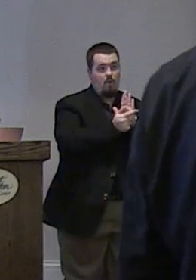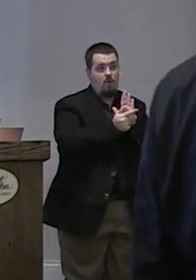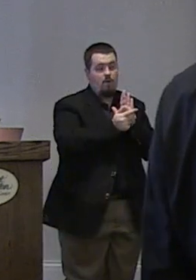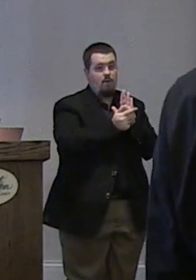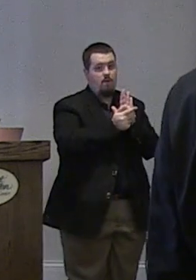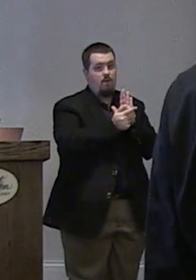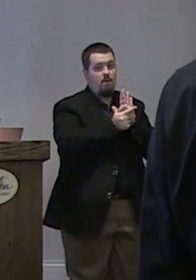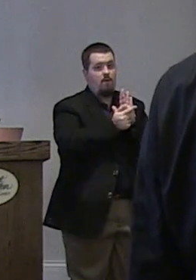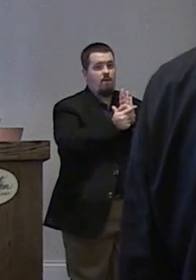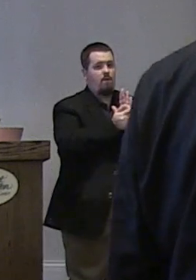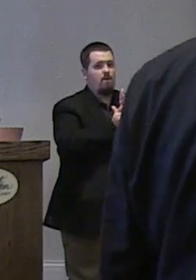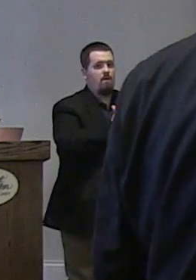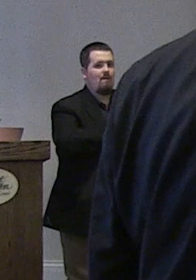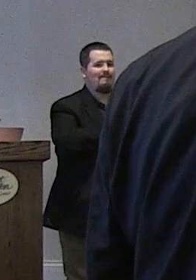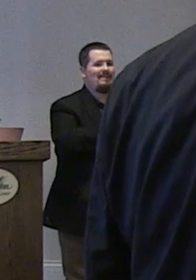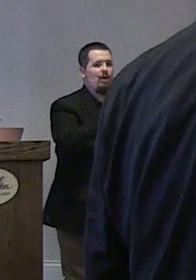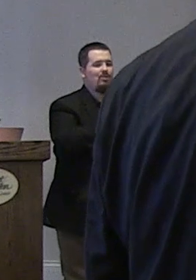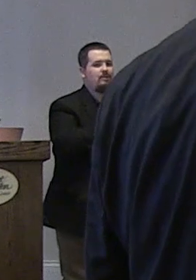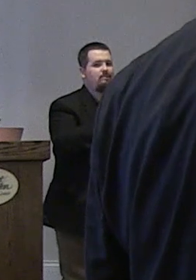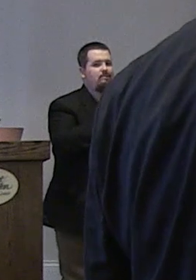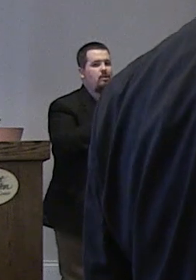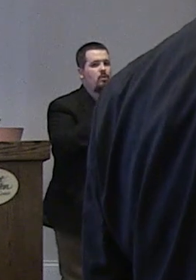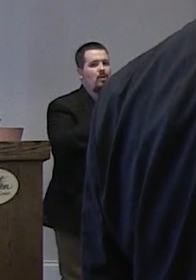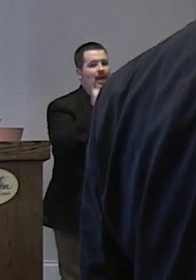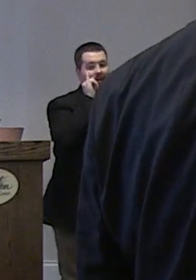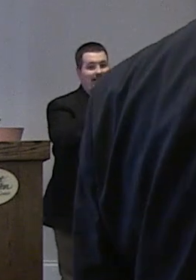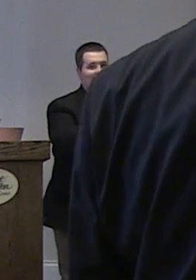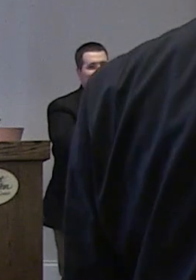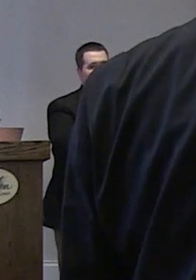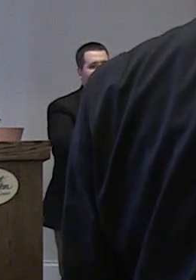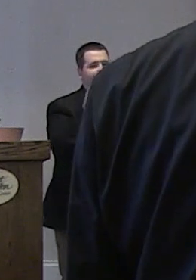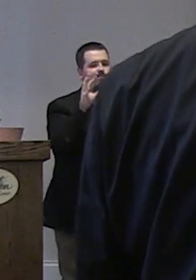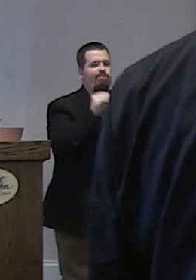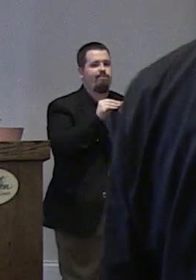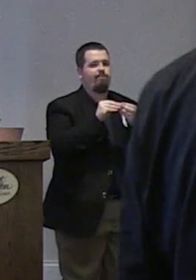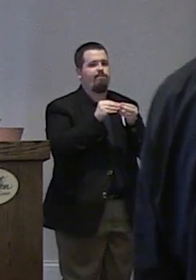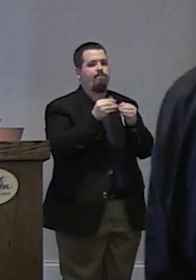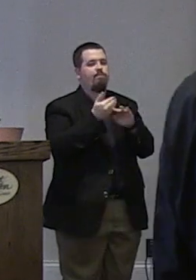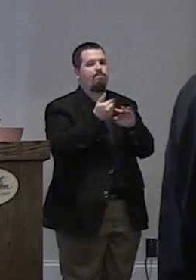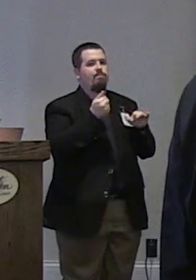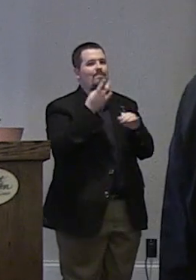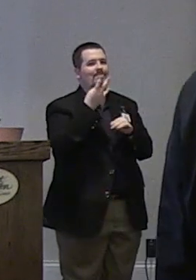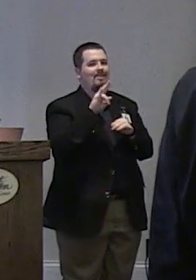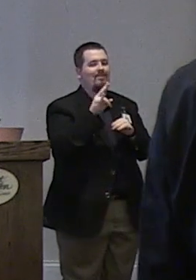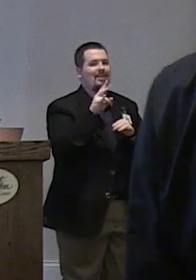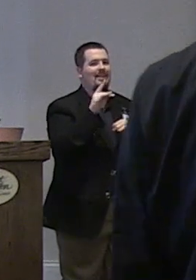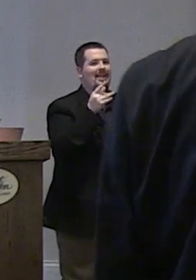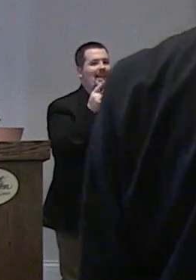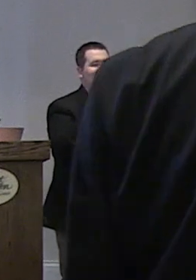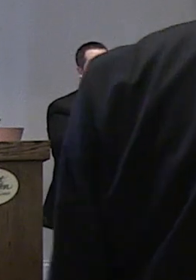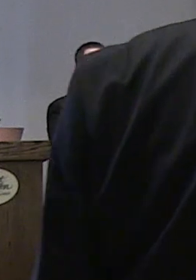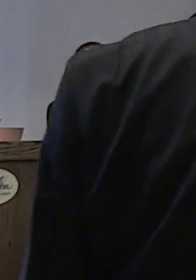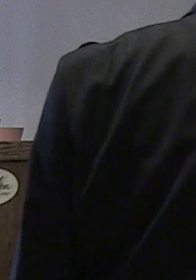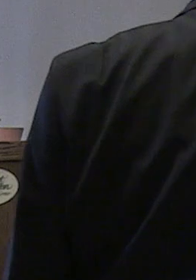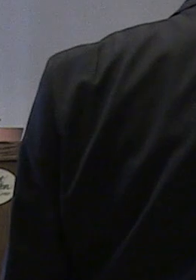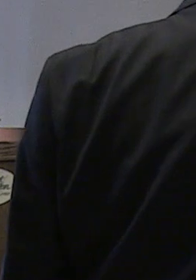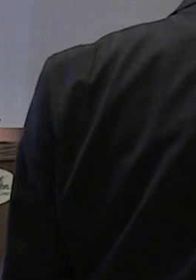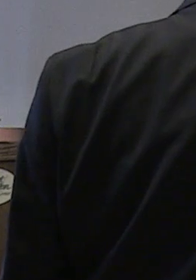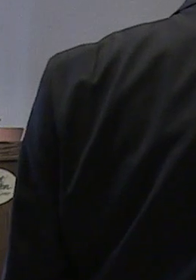calculation would be identified and formulated prior to the 17-18 school year and it would be